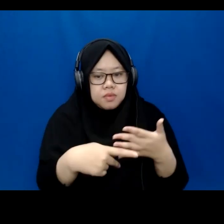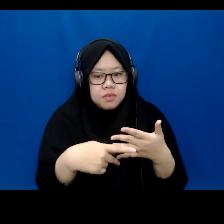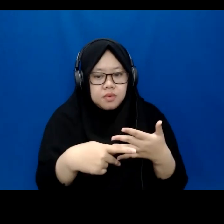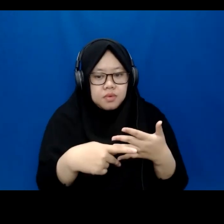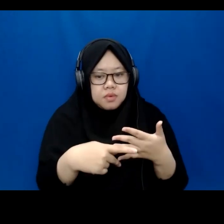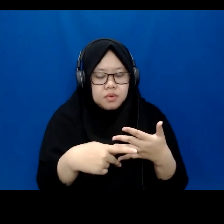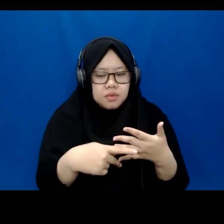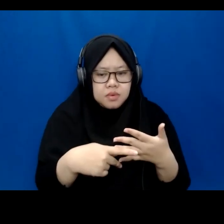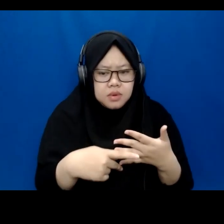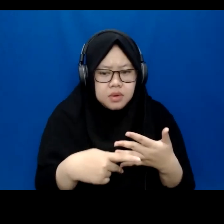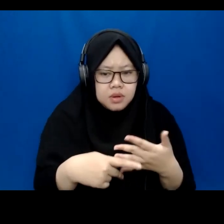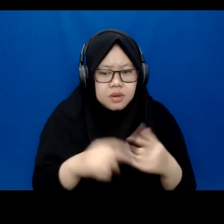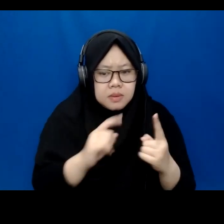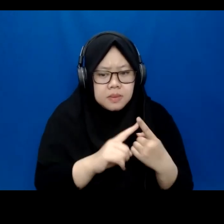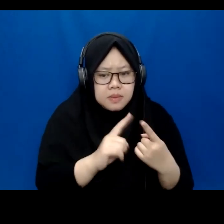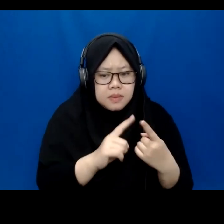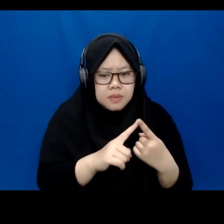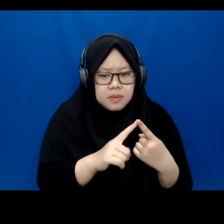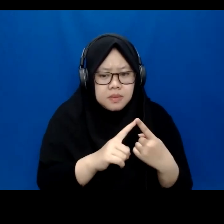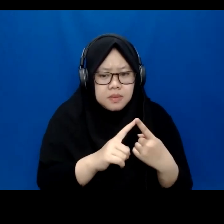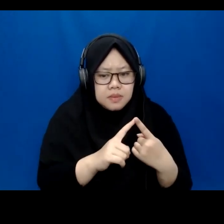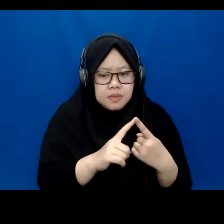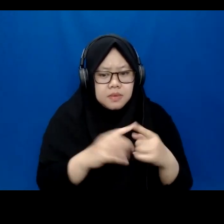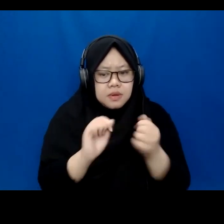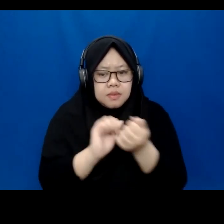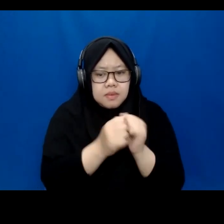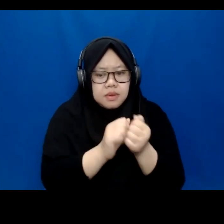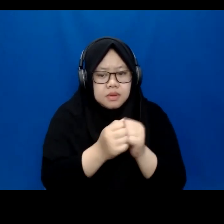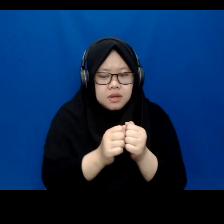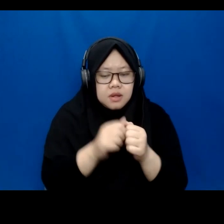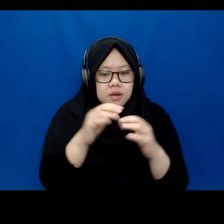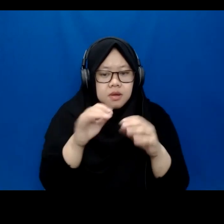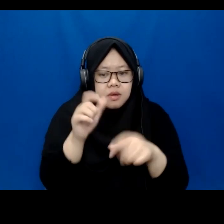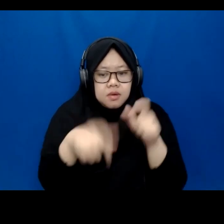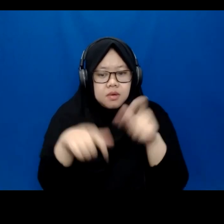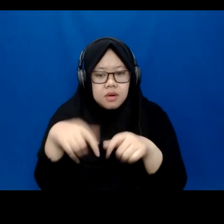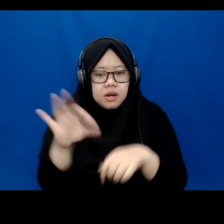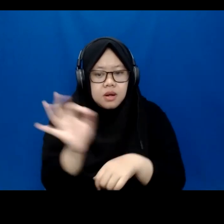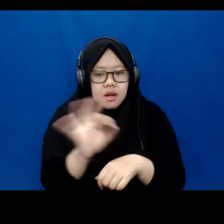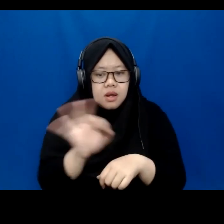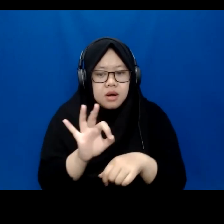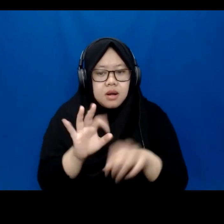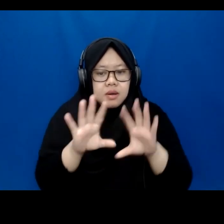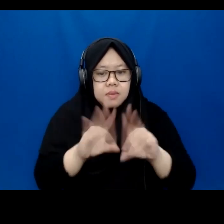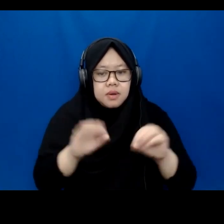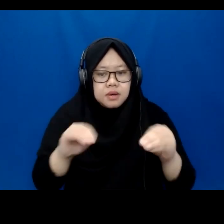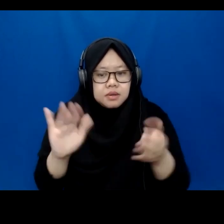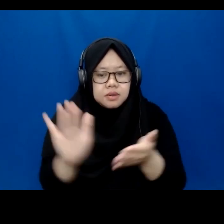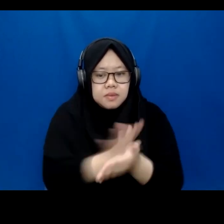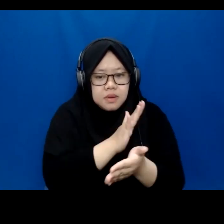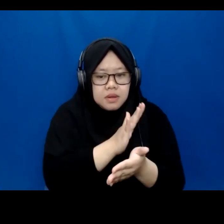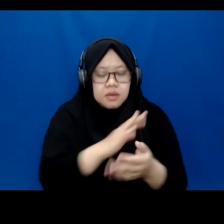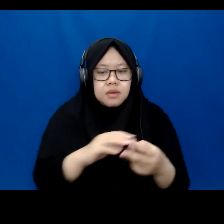want to solve. First is the inequality problem of disabled people that they don't have employment opportunities. And